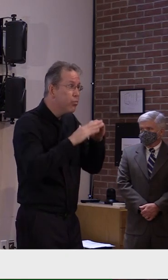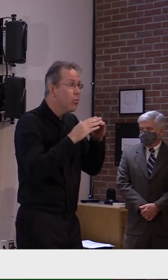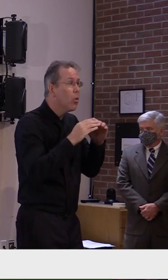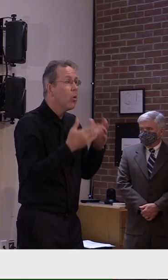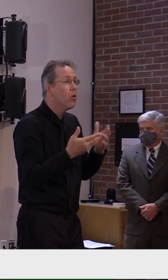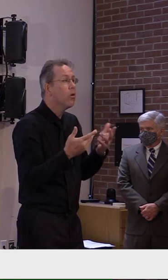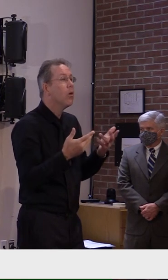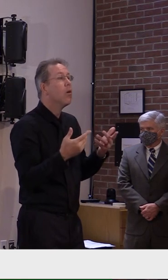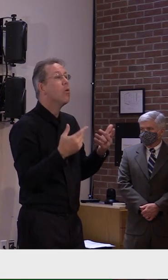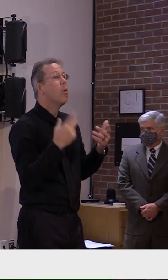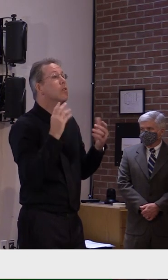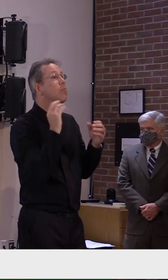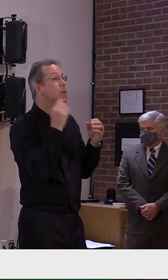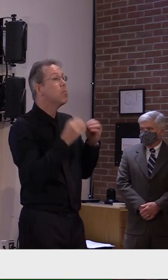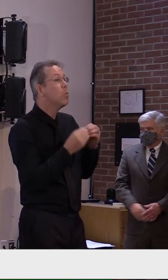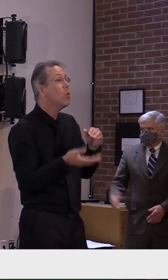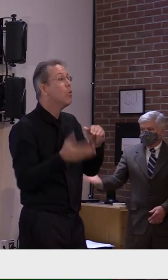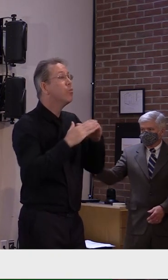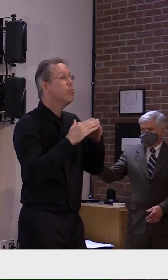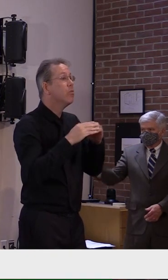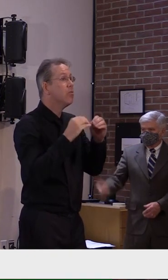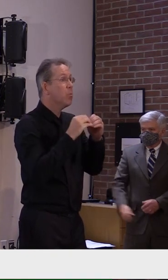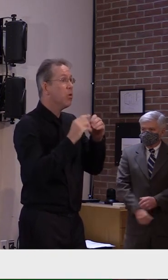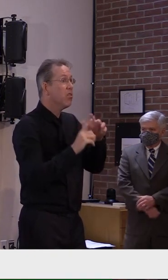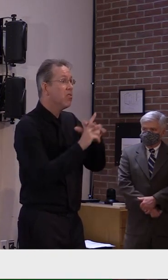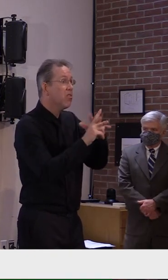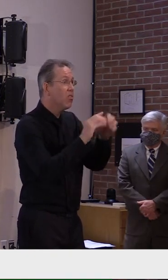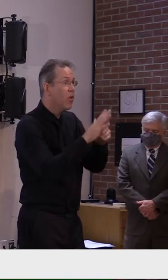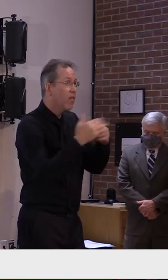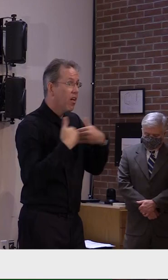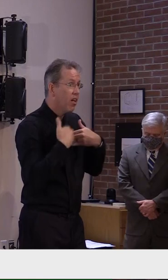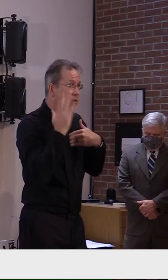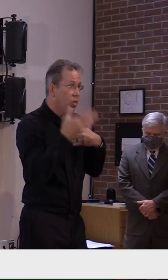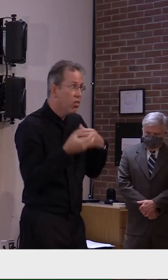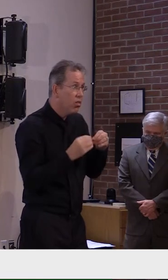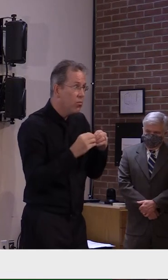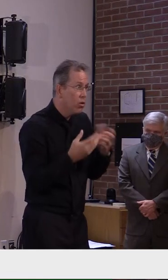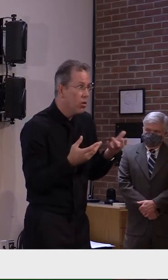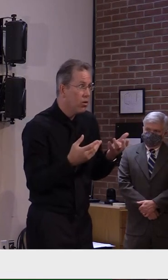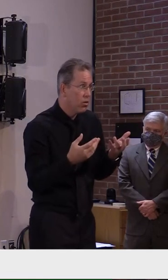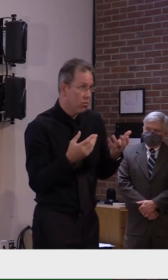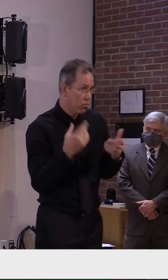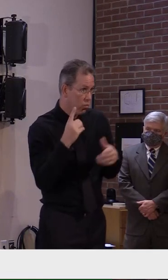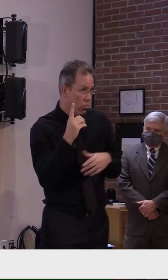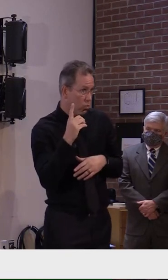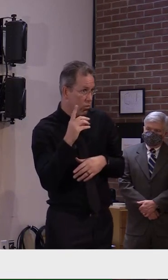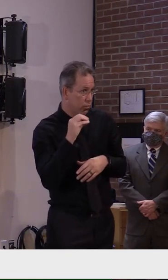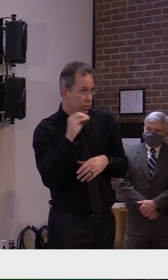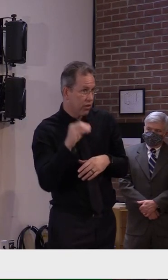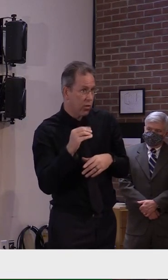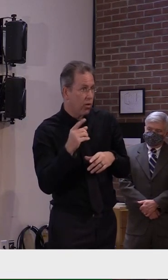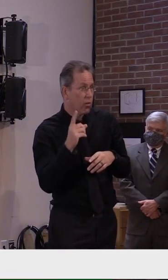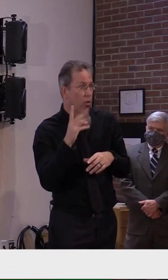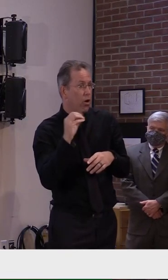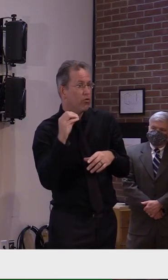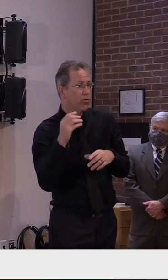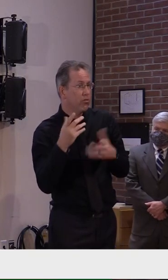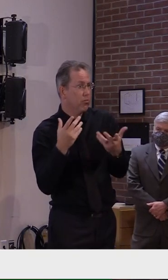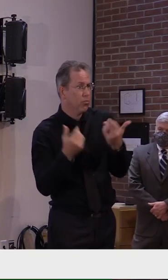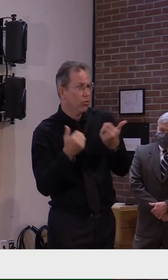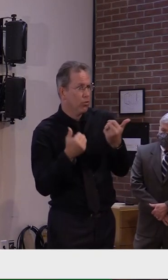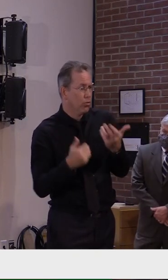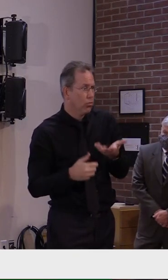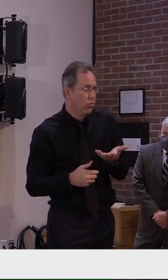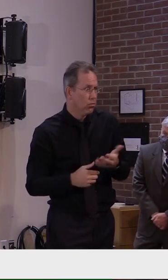positives as a result of this rapid test? Again, I'll let Dr. Levine answer that. But from my perspective, the sooner we can get this on the